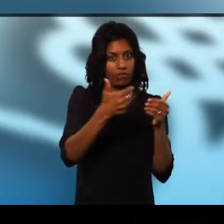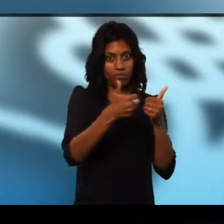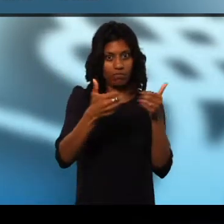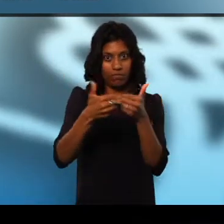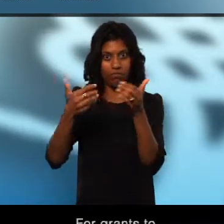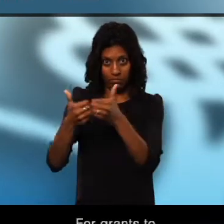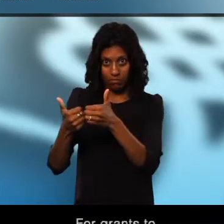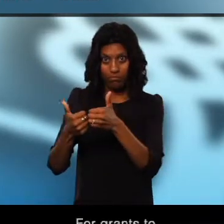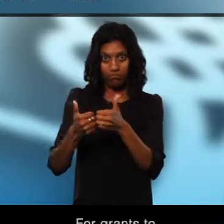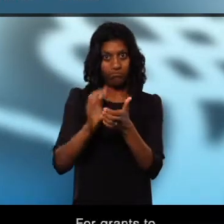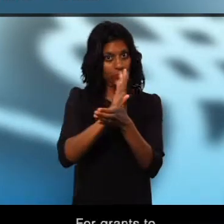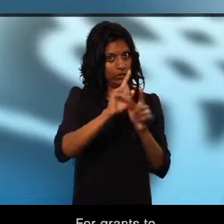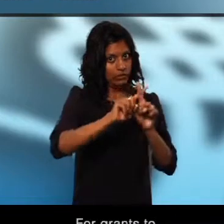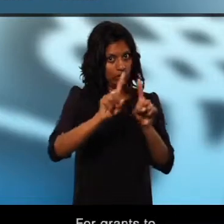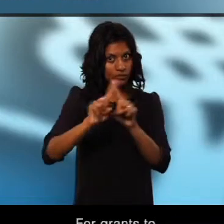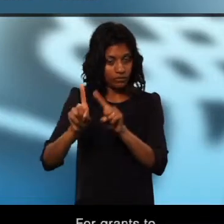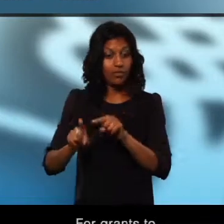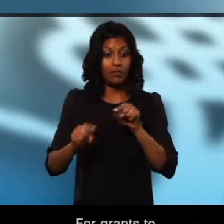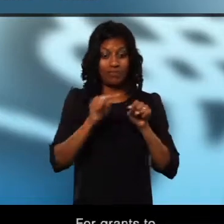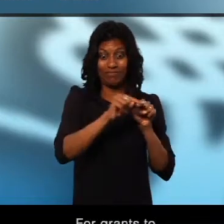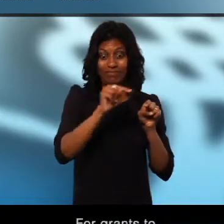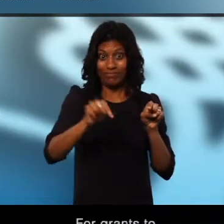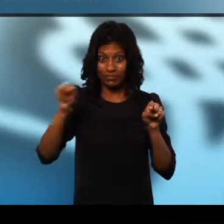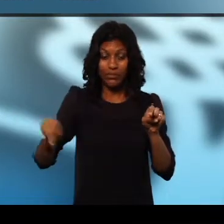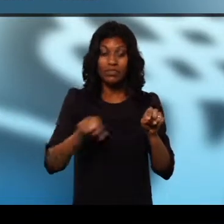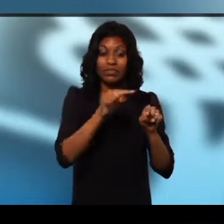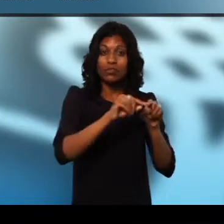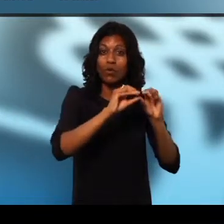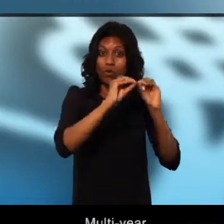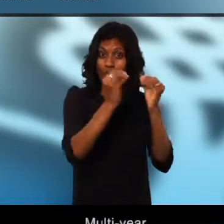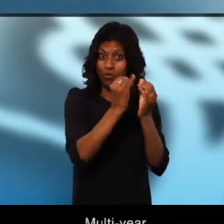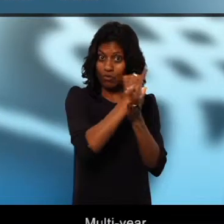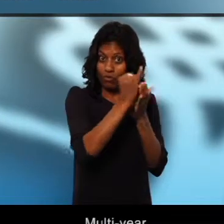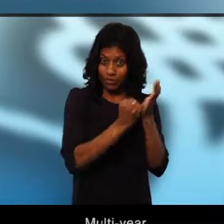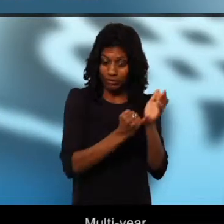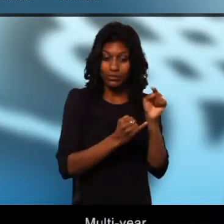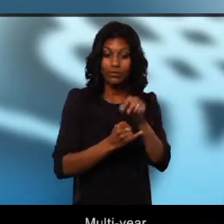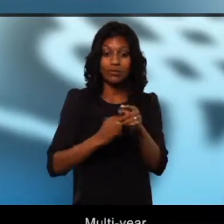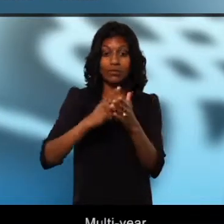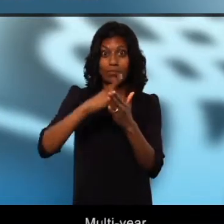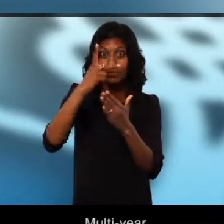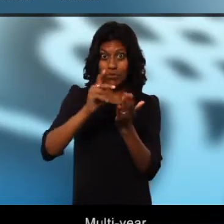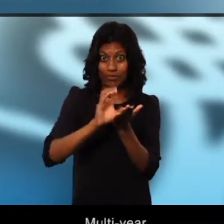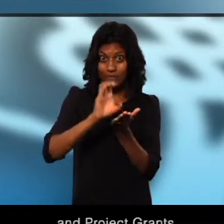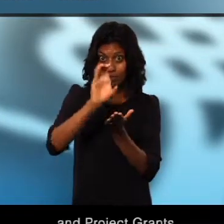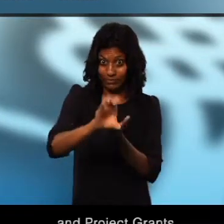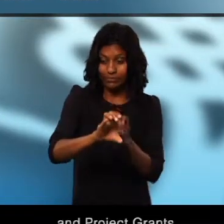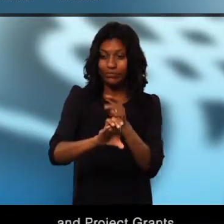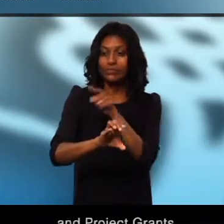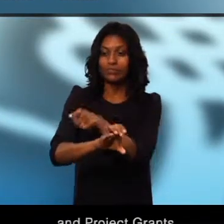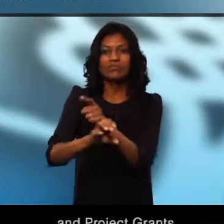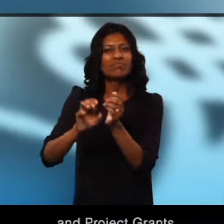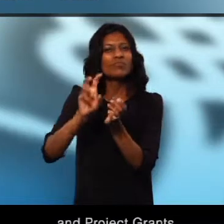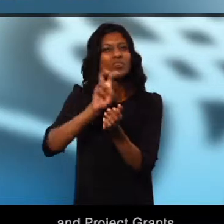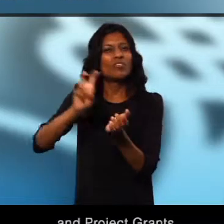For grants to arts organizations, please watch the Multi-Year Organizational Grants and Project Grants videos.